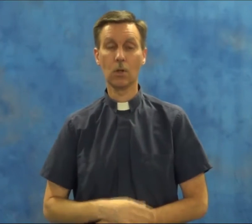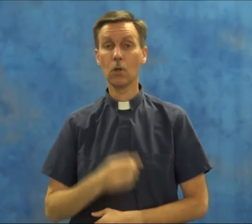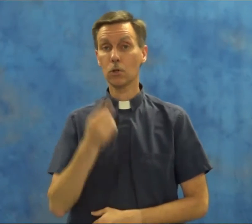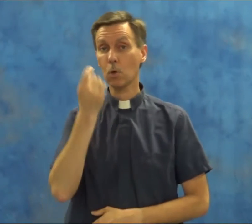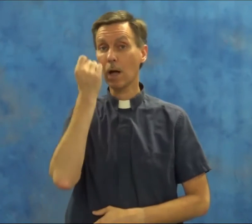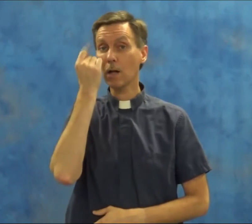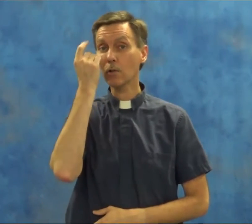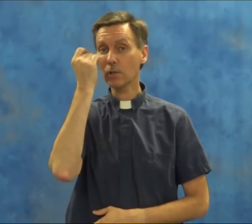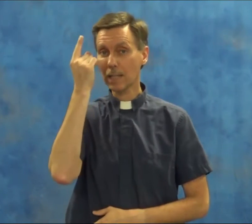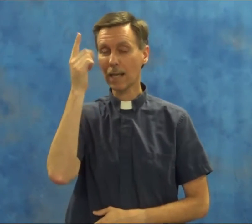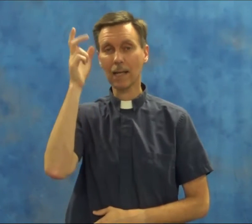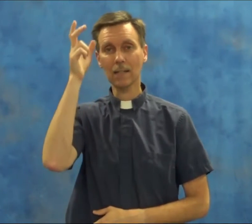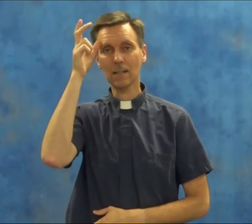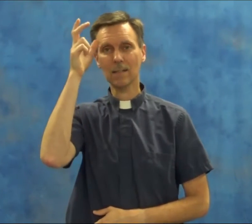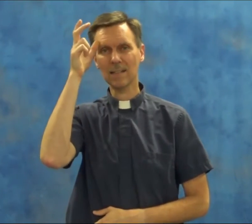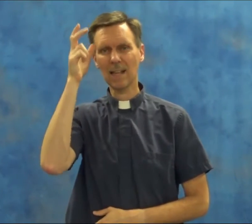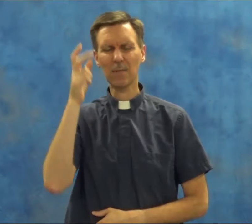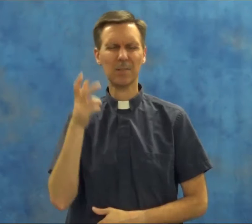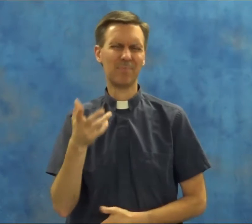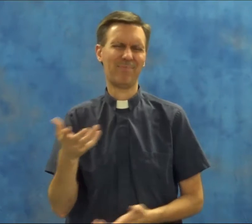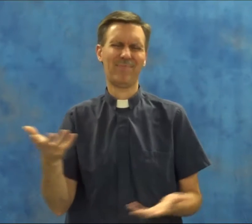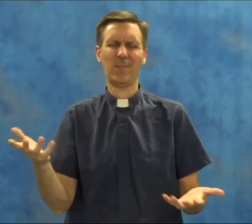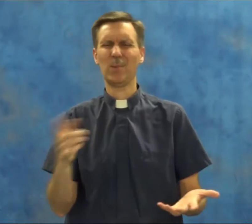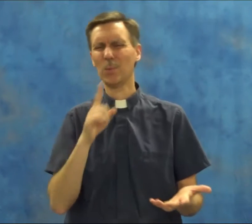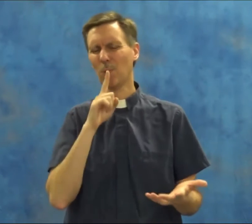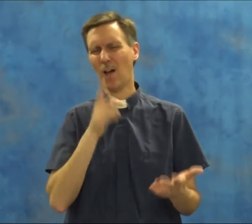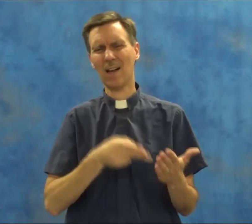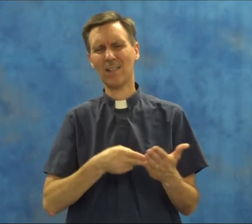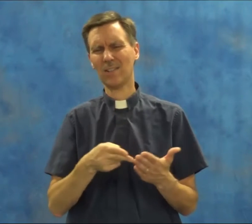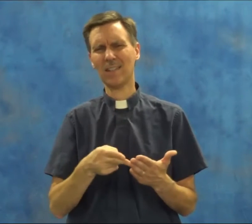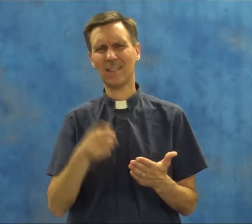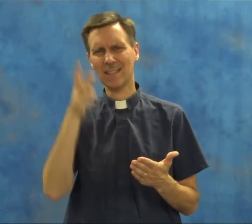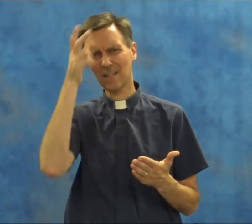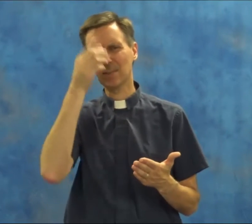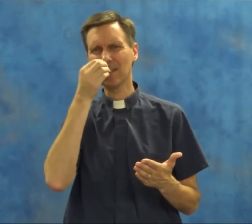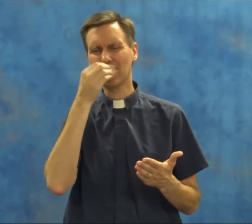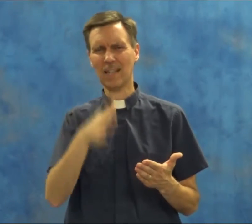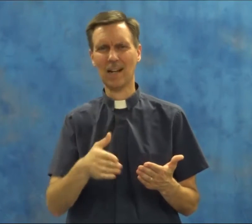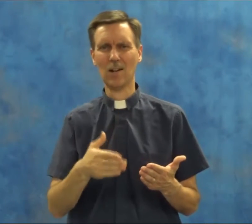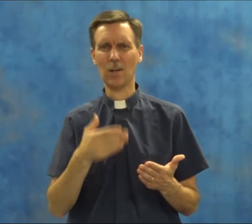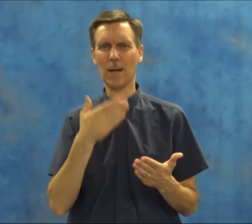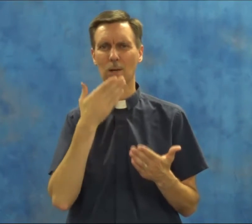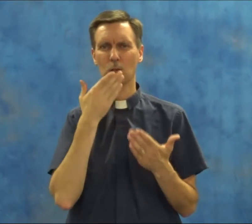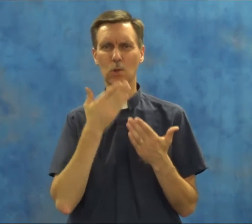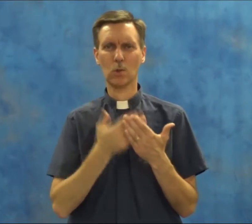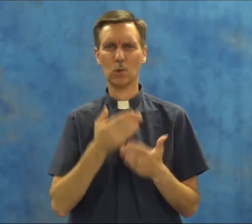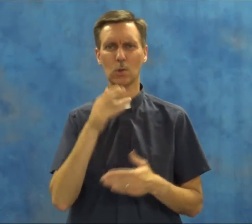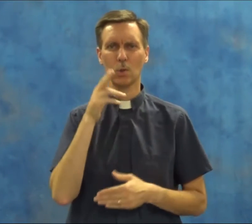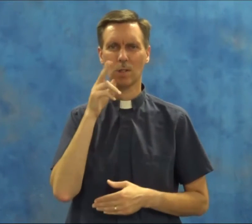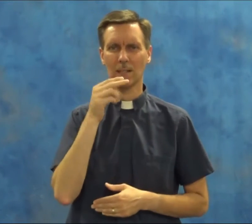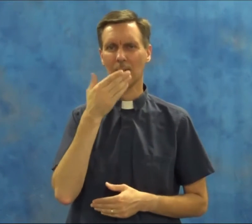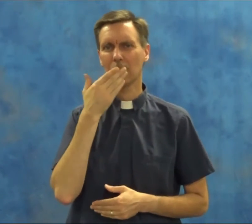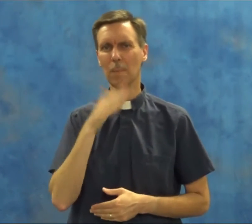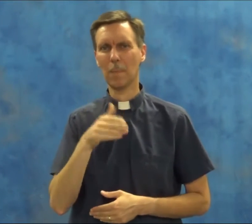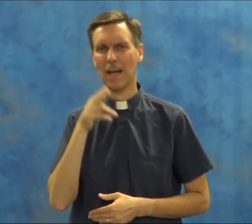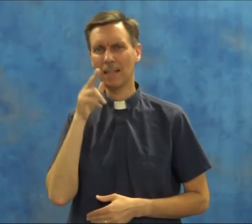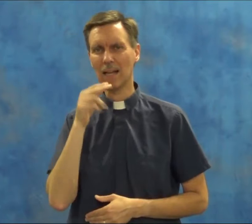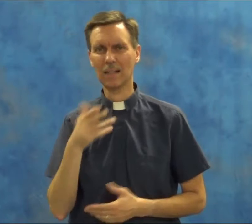So, understand, the devil, honestly, the devil doesn't care about good luck, bad luck.